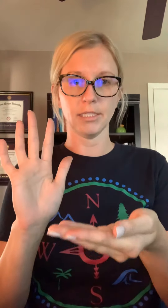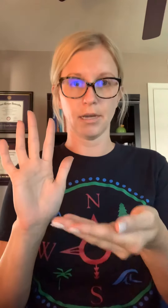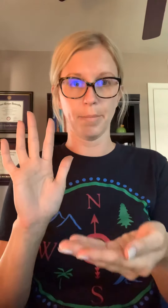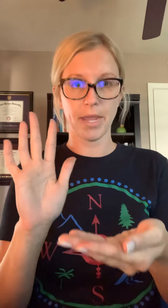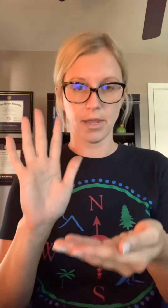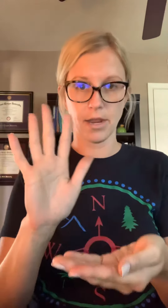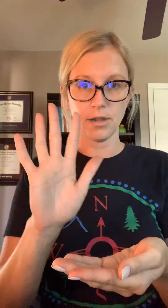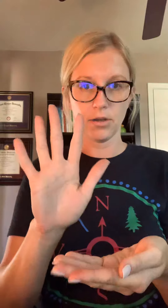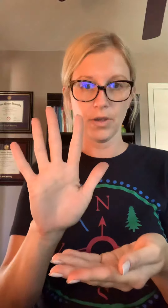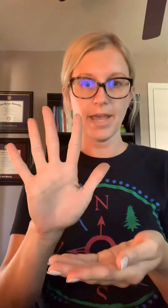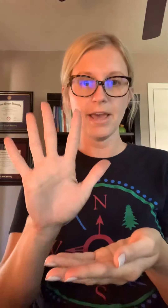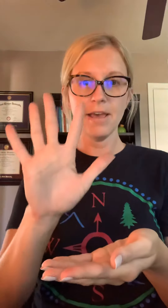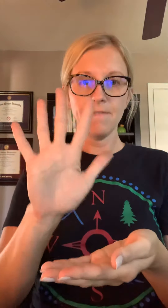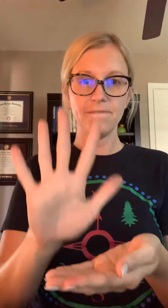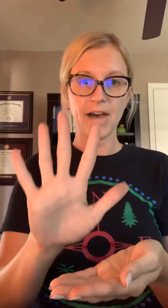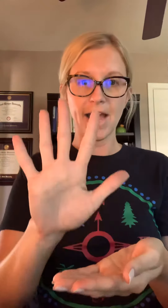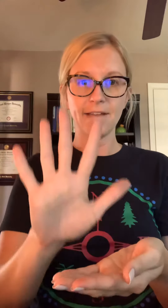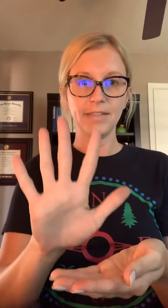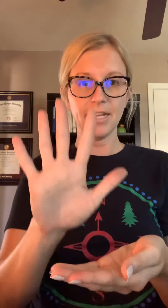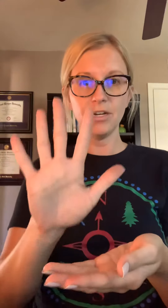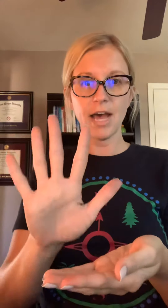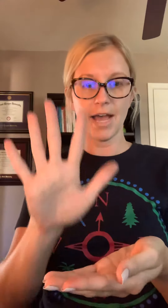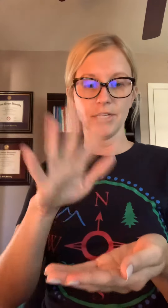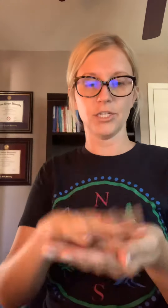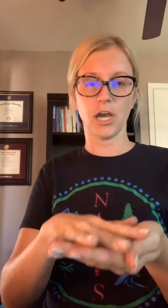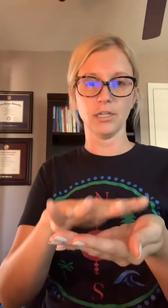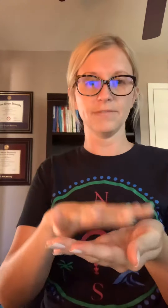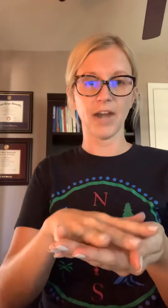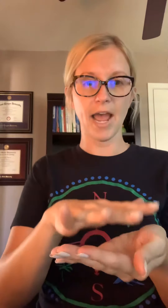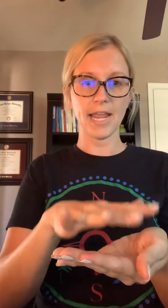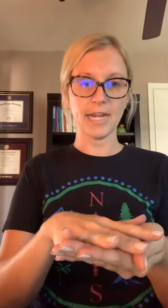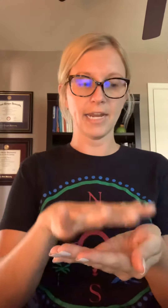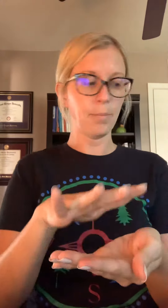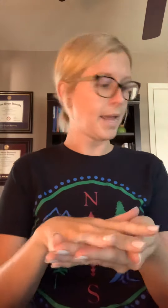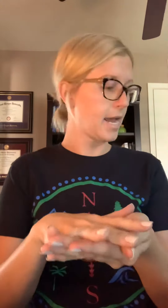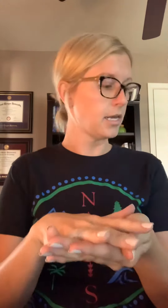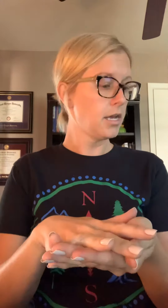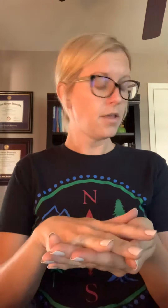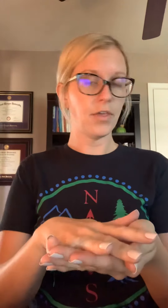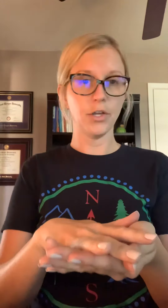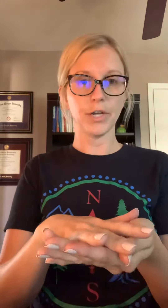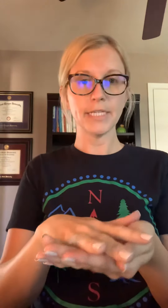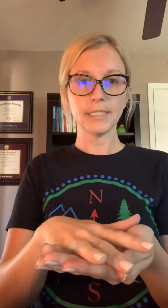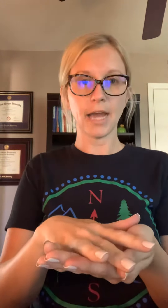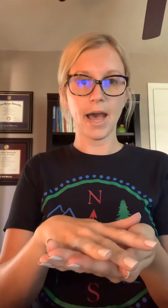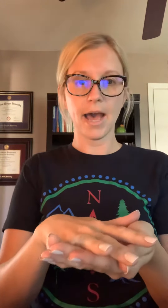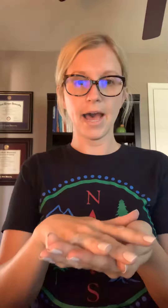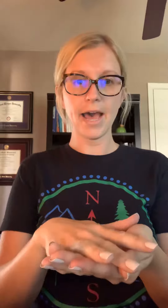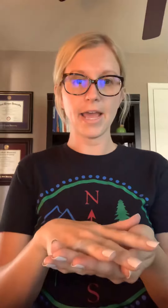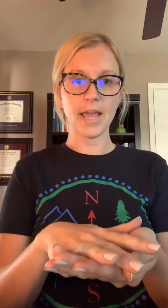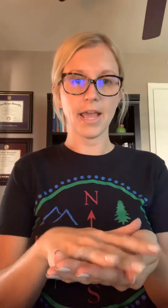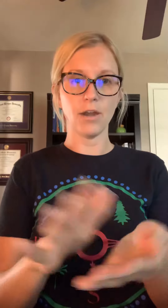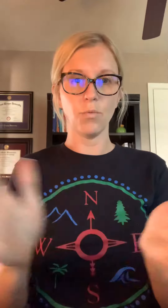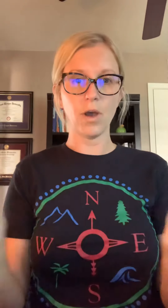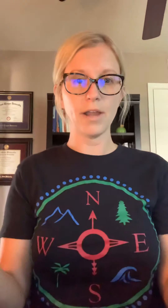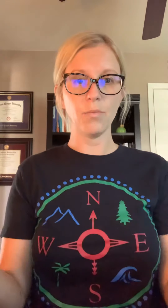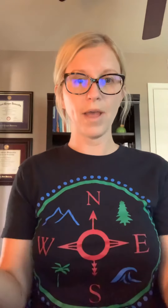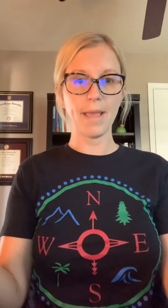in a pan. Okay five little hot dogs frying in a pan. The grease got hot and one went